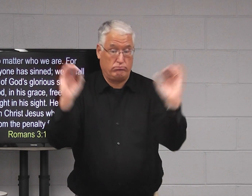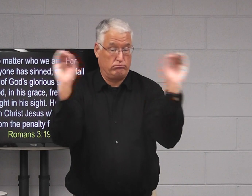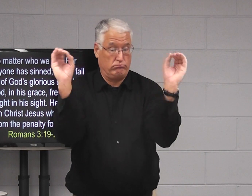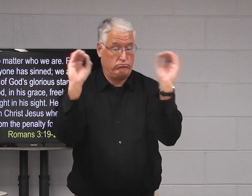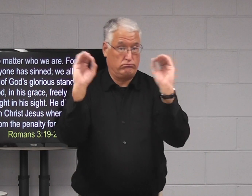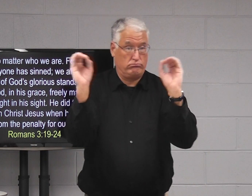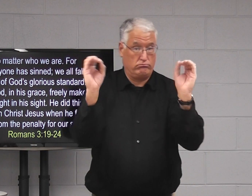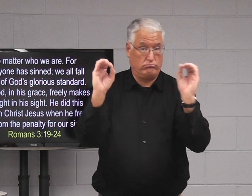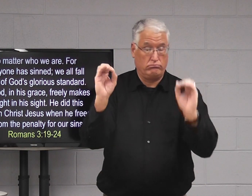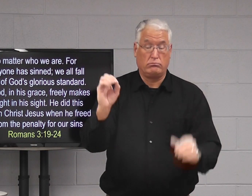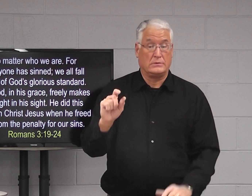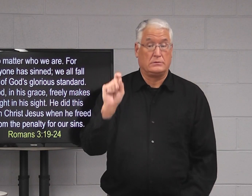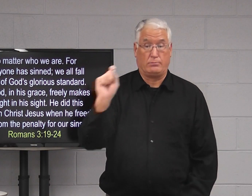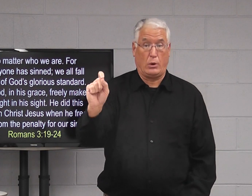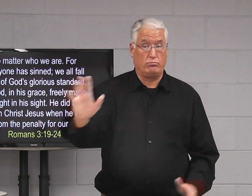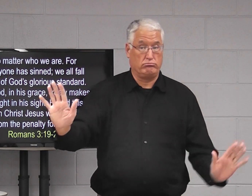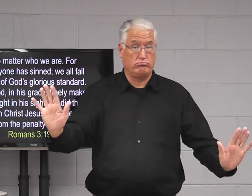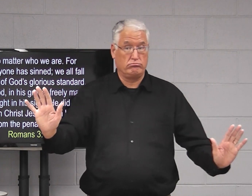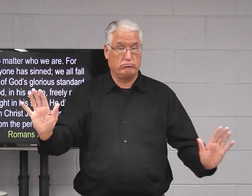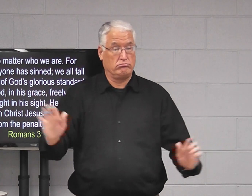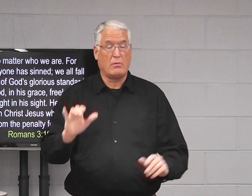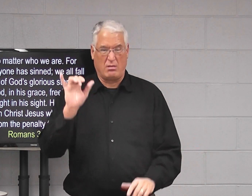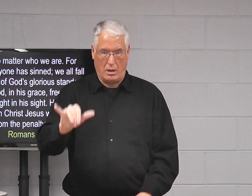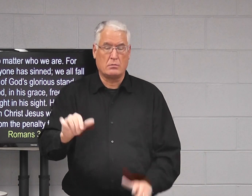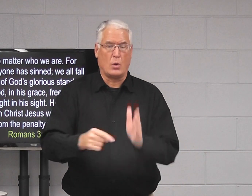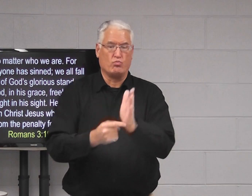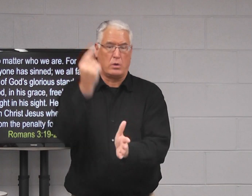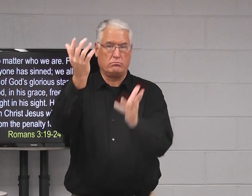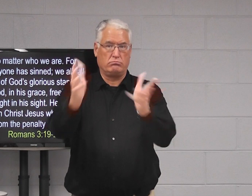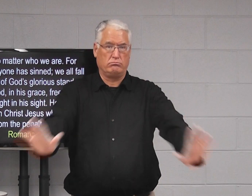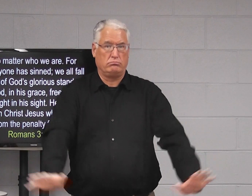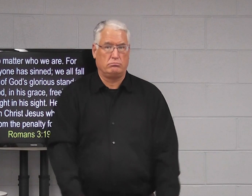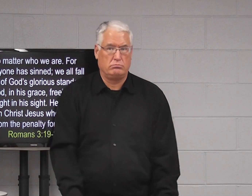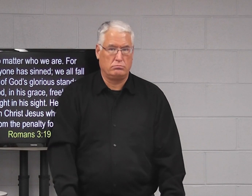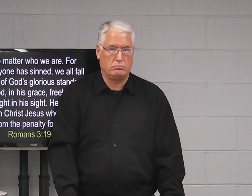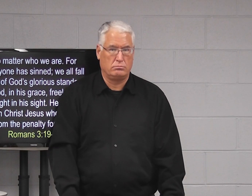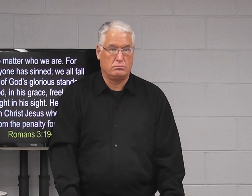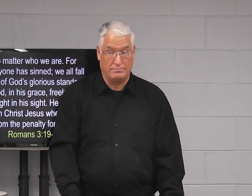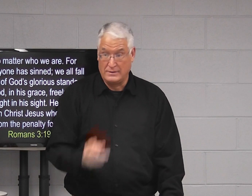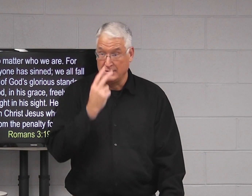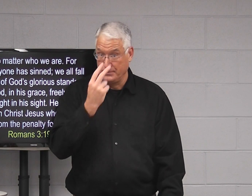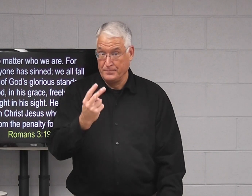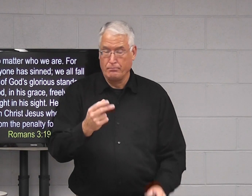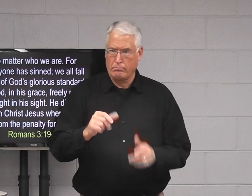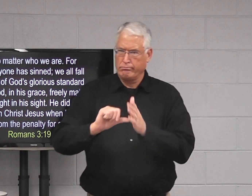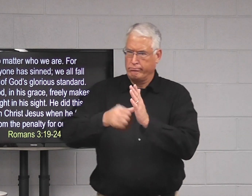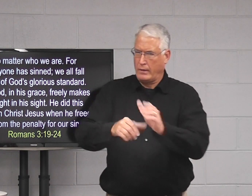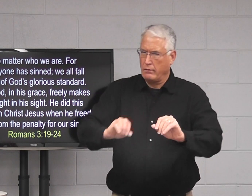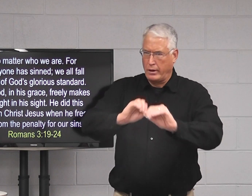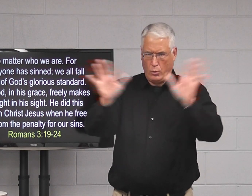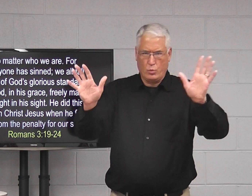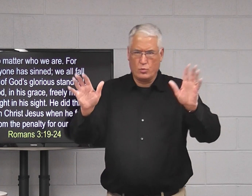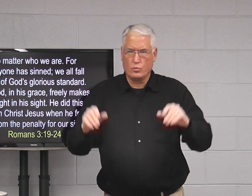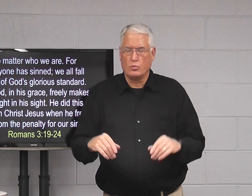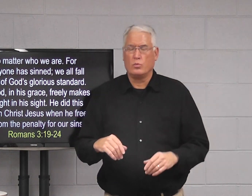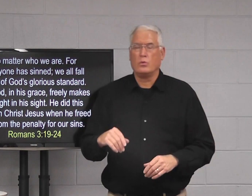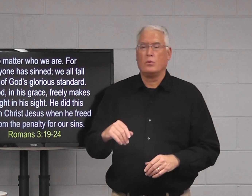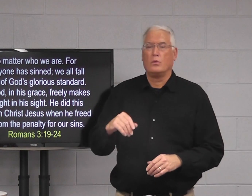have no punishment for sin. I mean for our sins. Right? So it's obvious